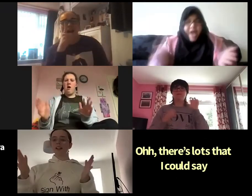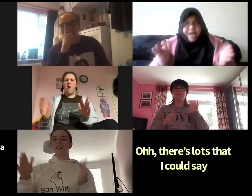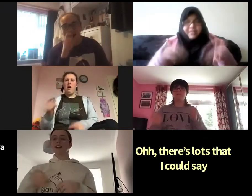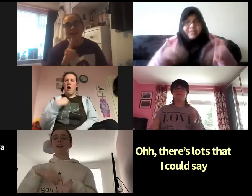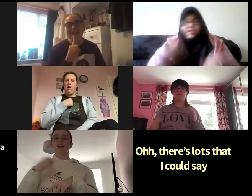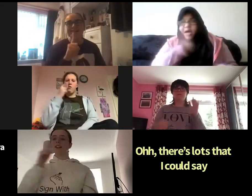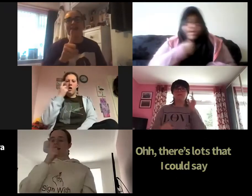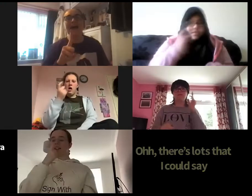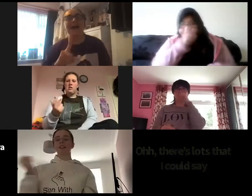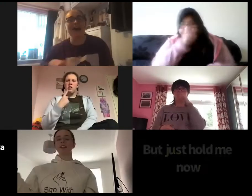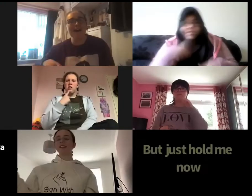I could say